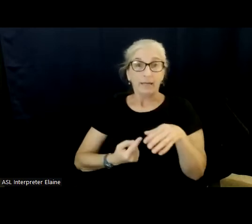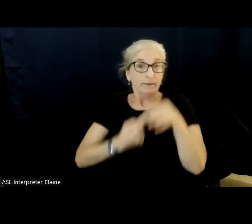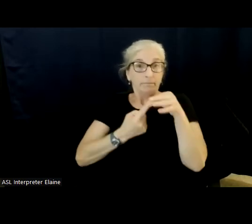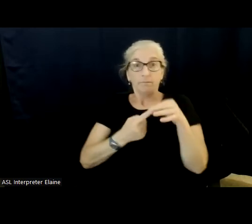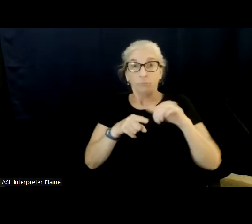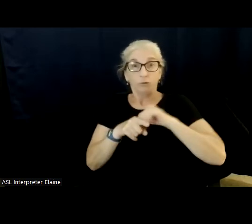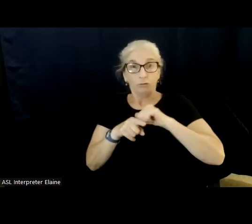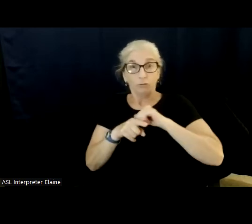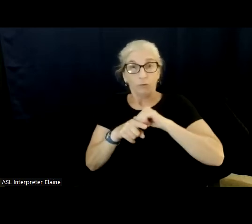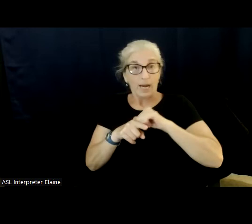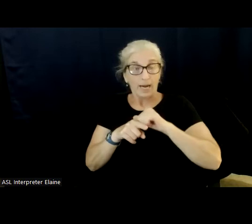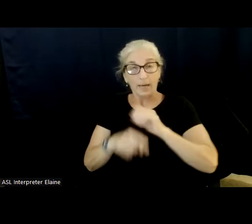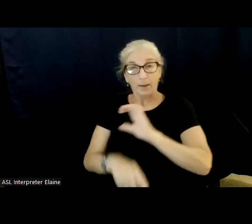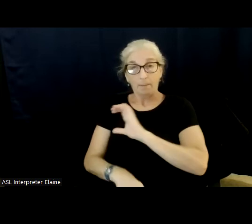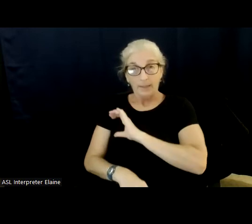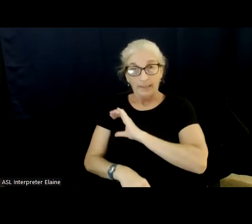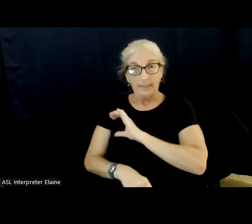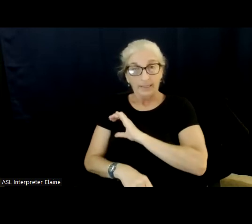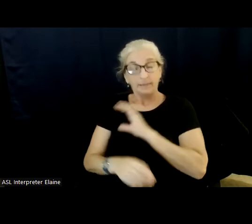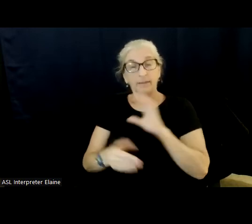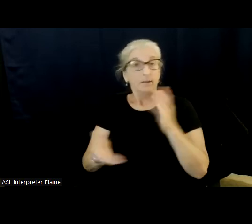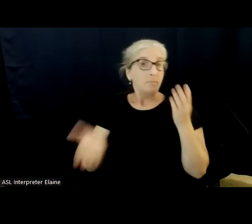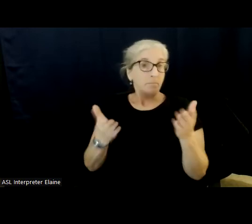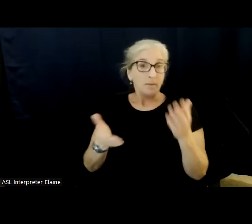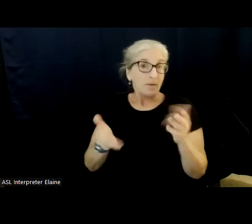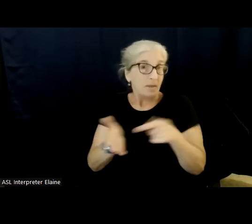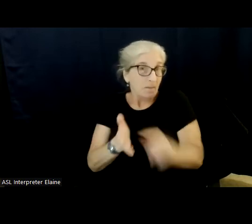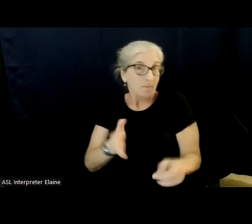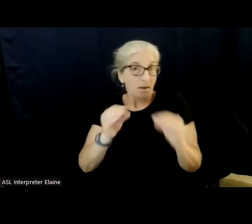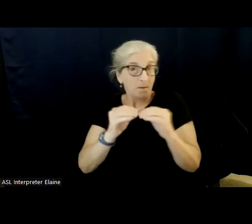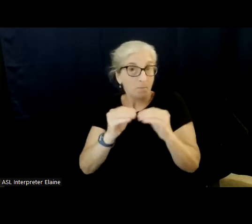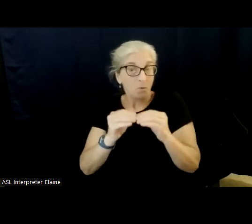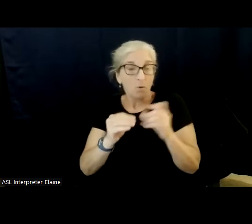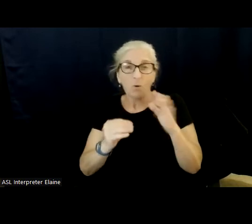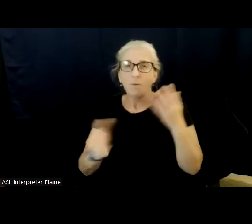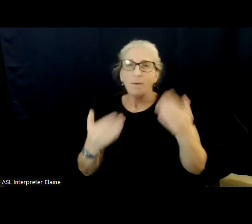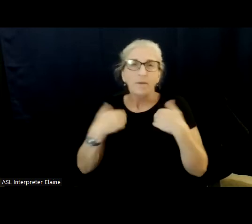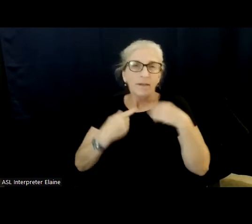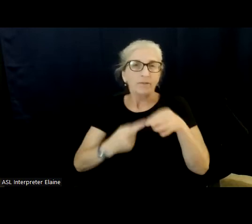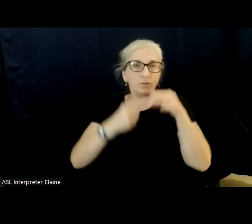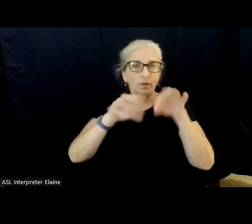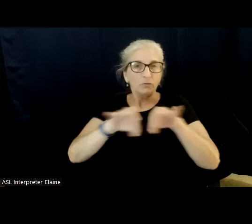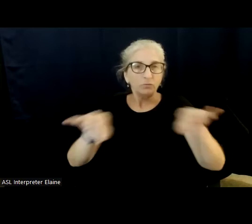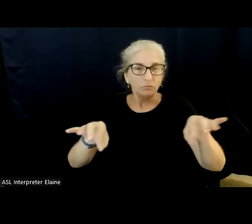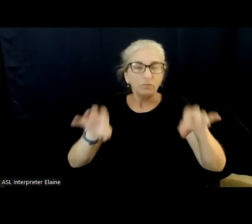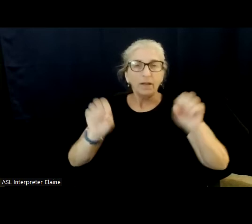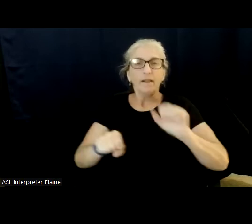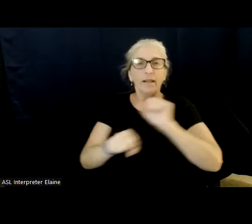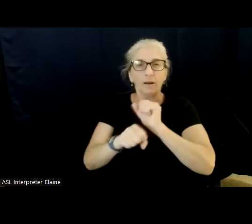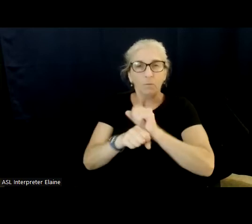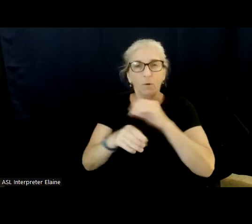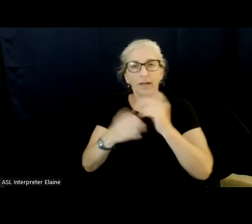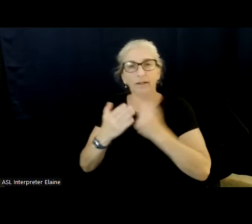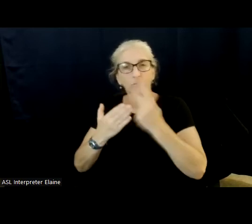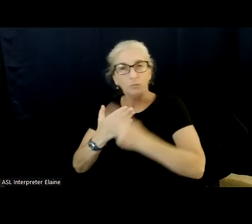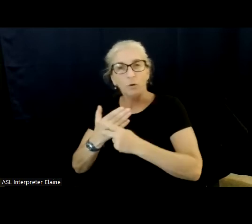or people with degrees that are especially, uh, beneficial in these areas, they could work in those programs and deal directly with individuals